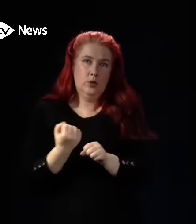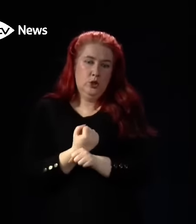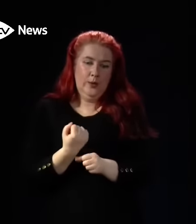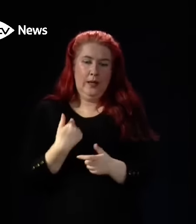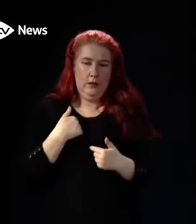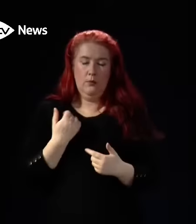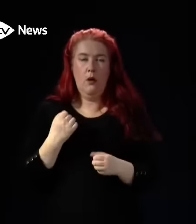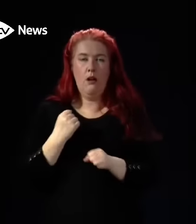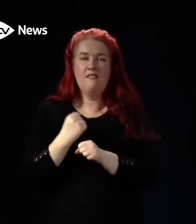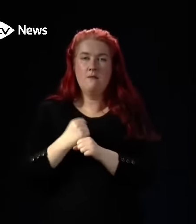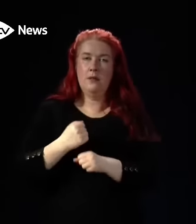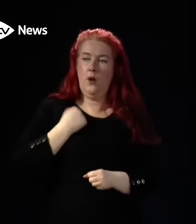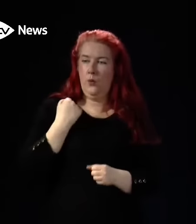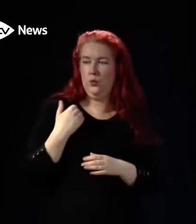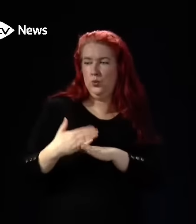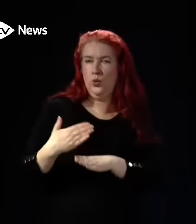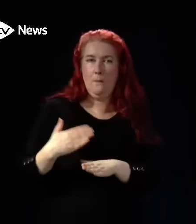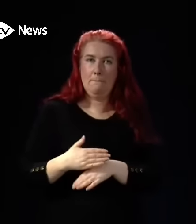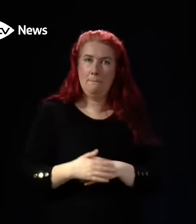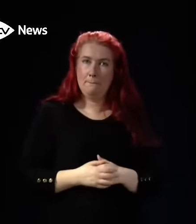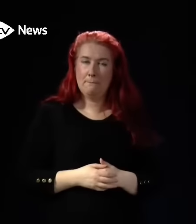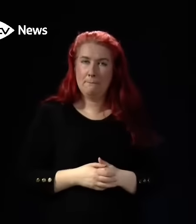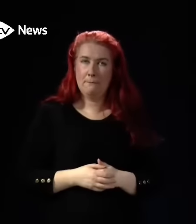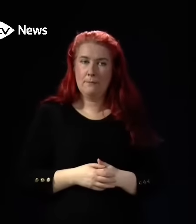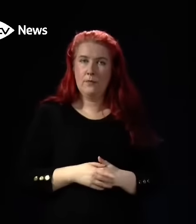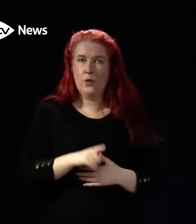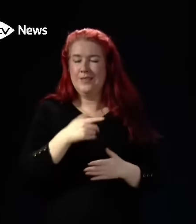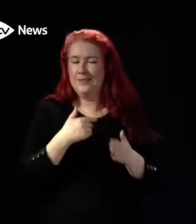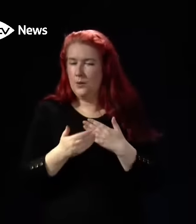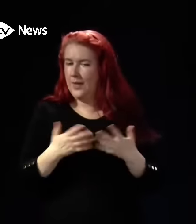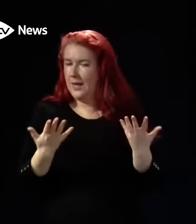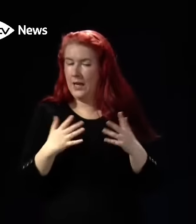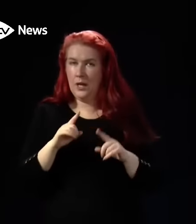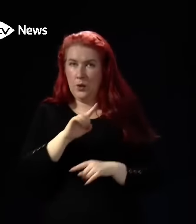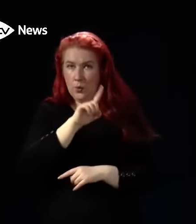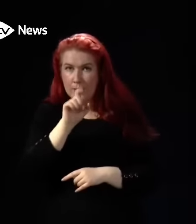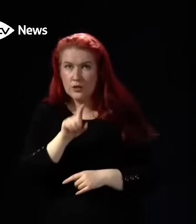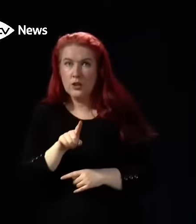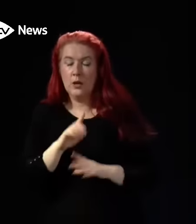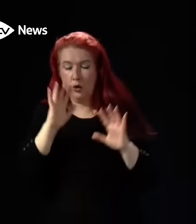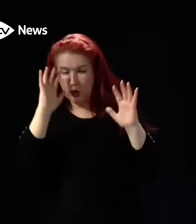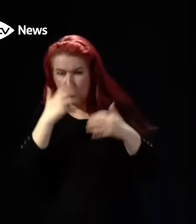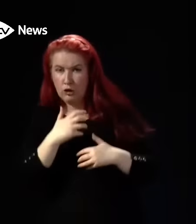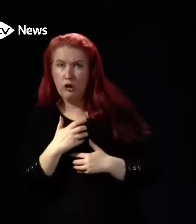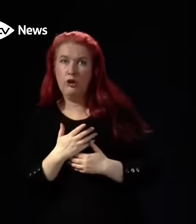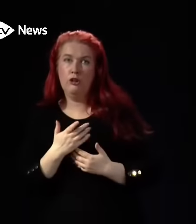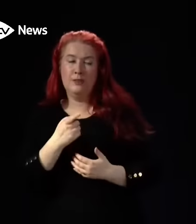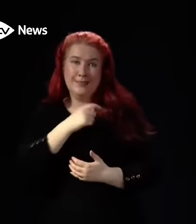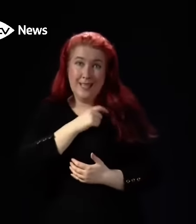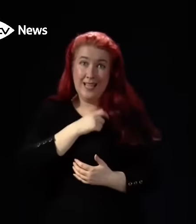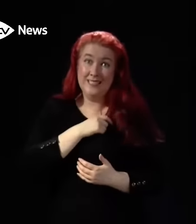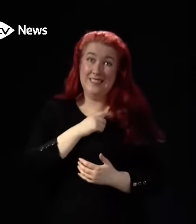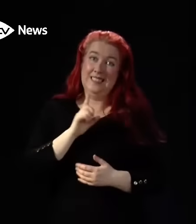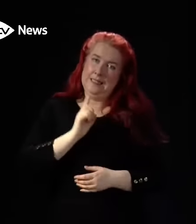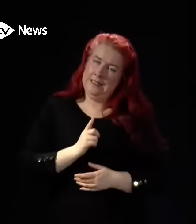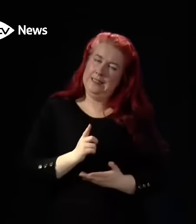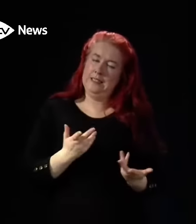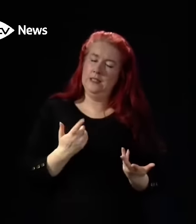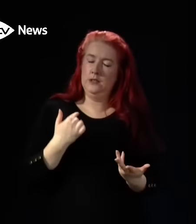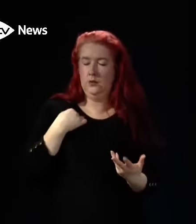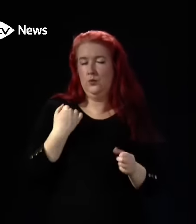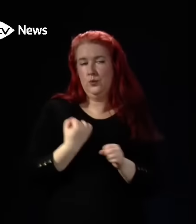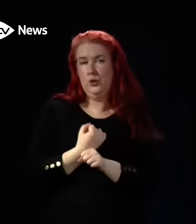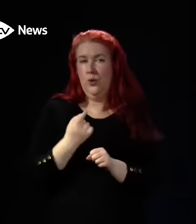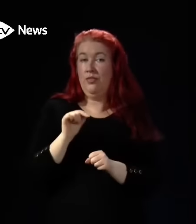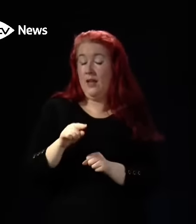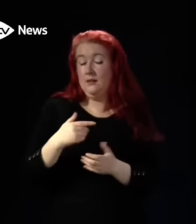dealing with the questions, the concerns, the anxieties of staff and patients while we do that is also a